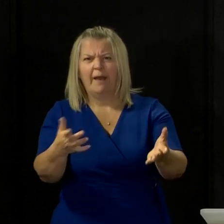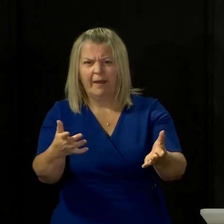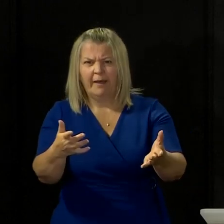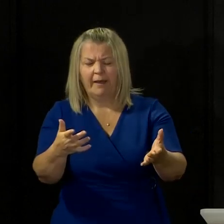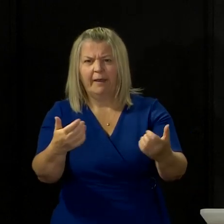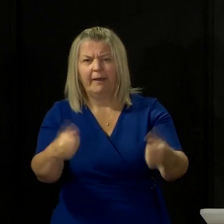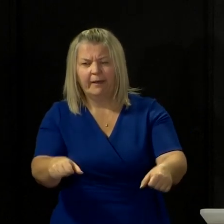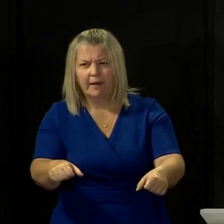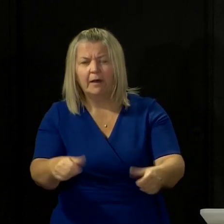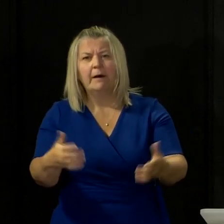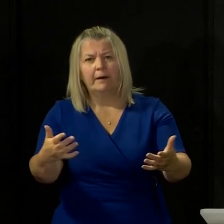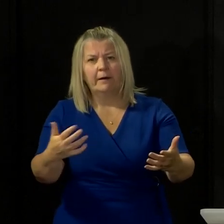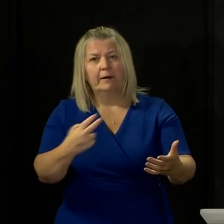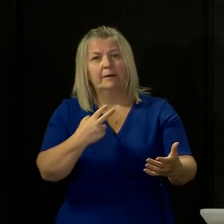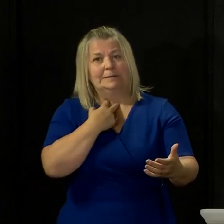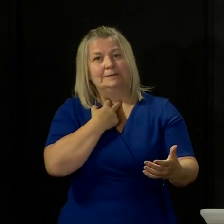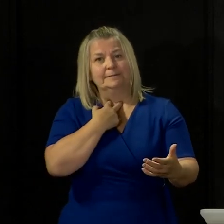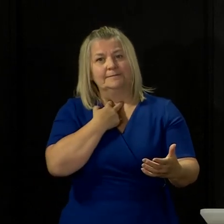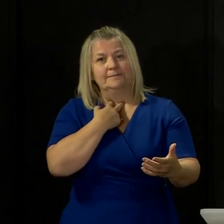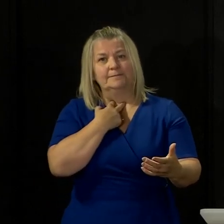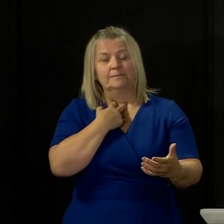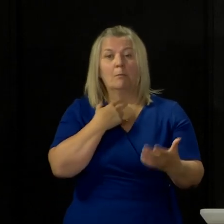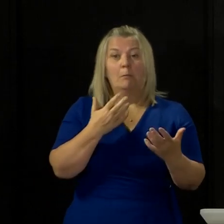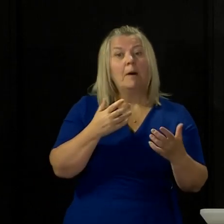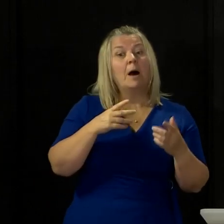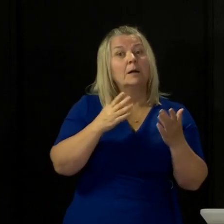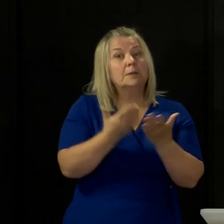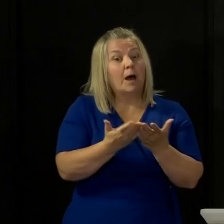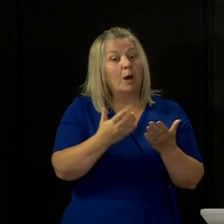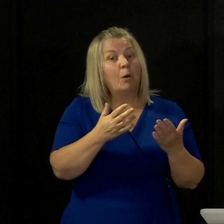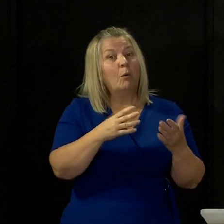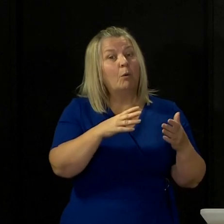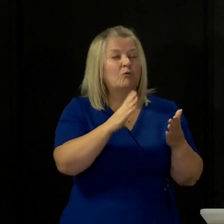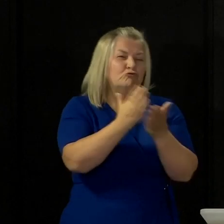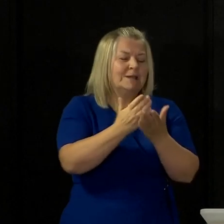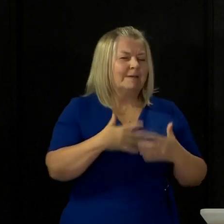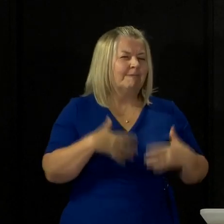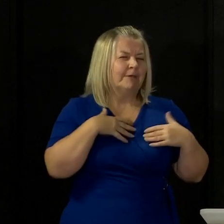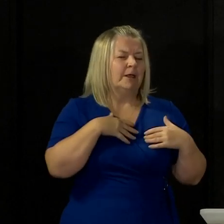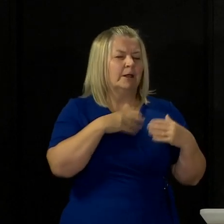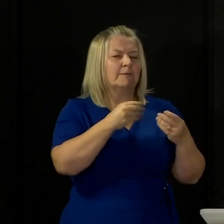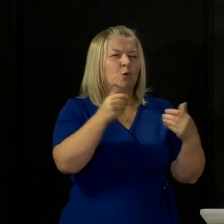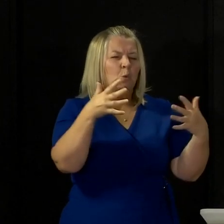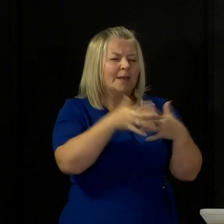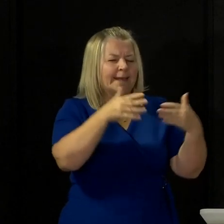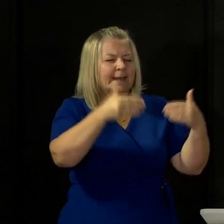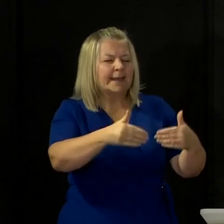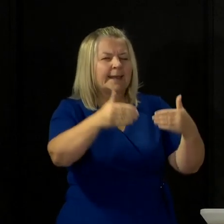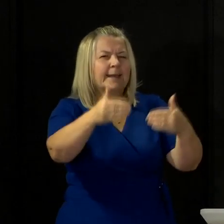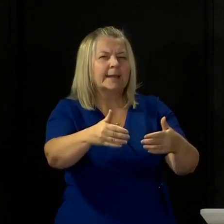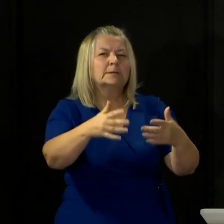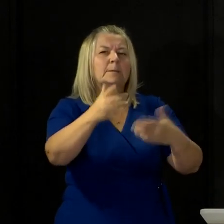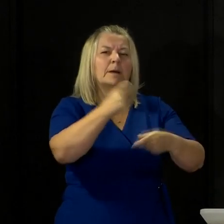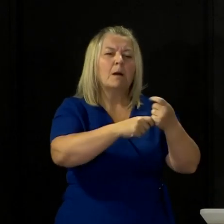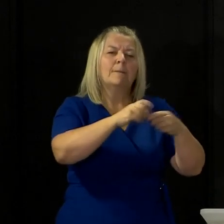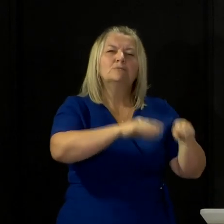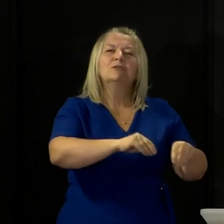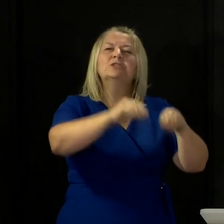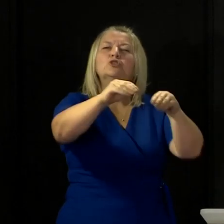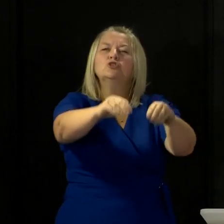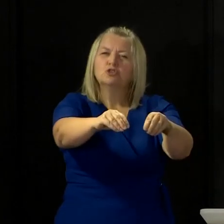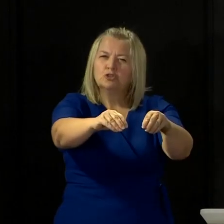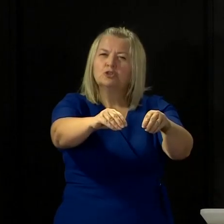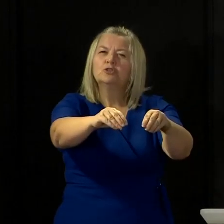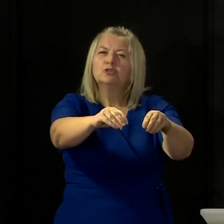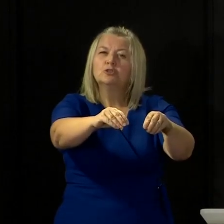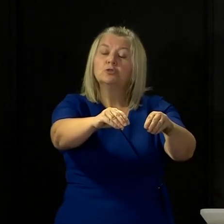the 31st of July. We see the next few weeks as a transition into that much more tailored advice that we want to give to people so